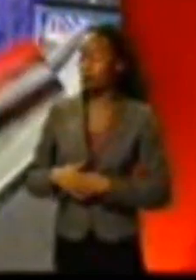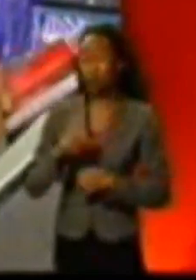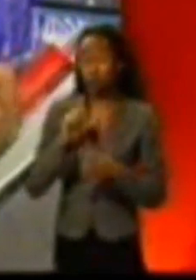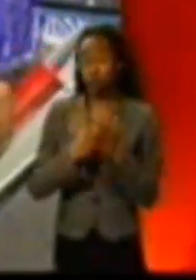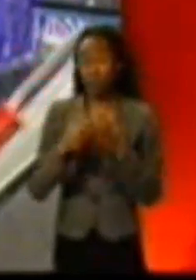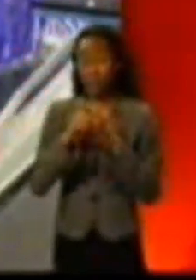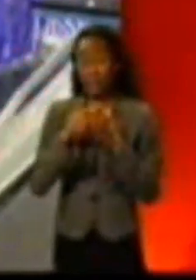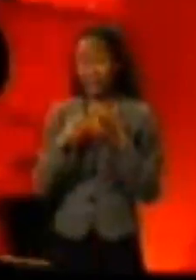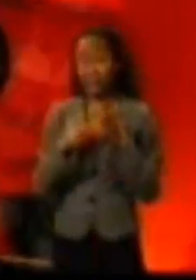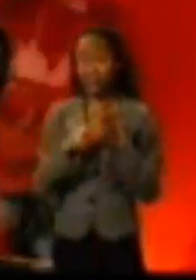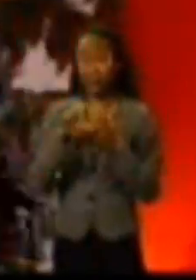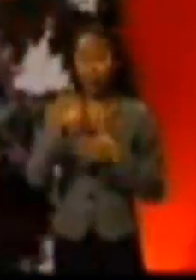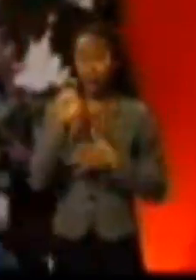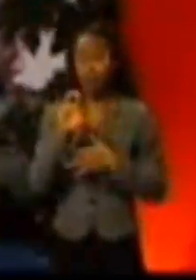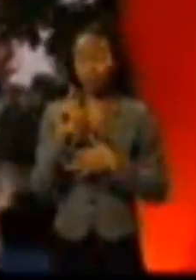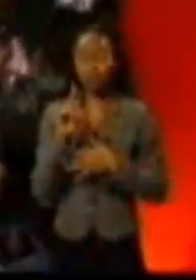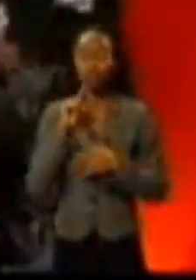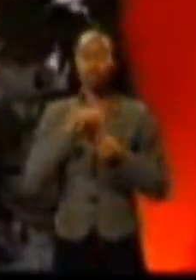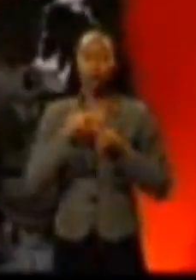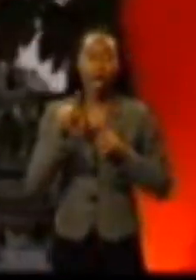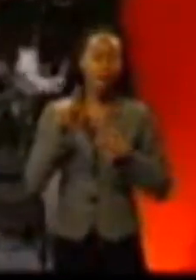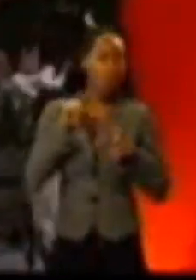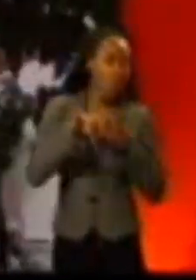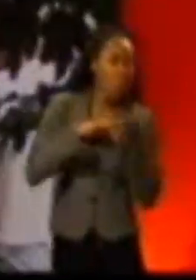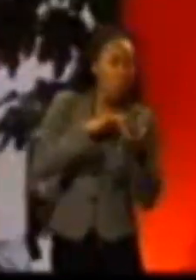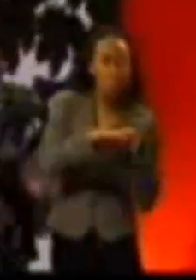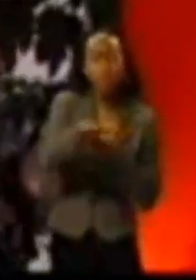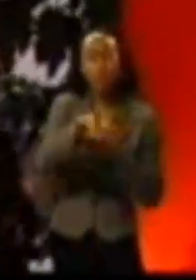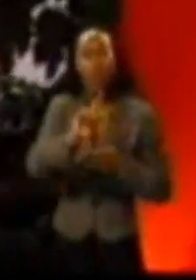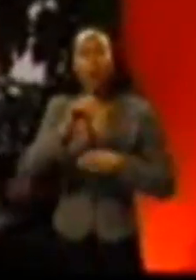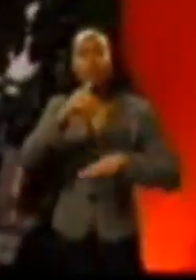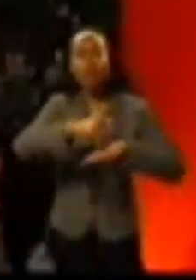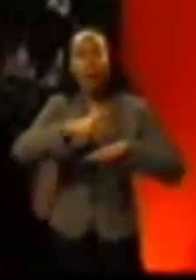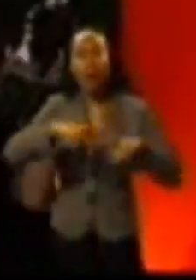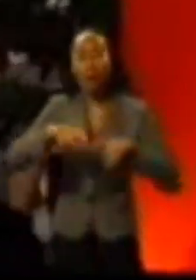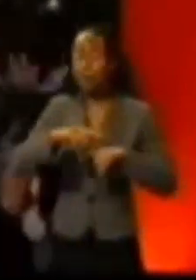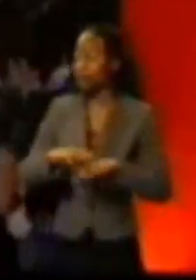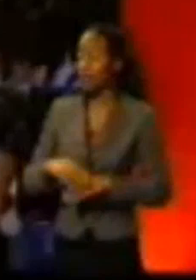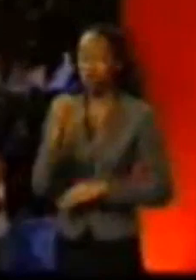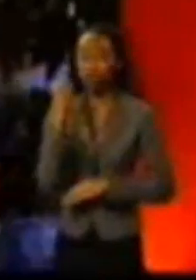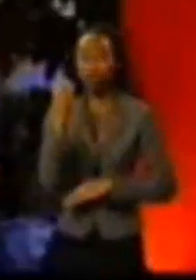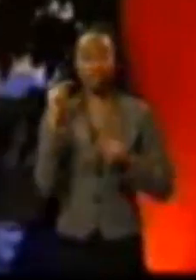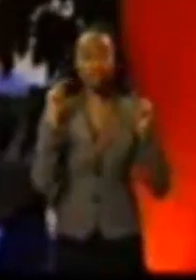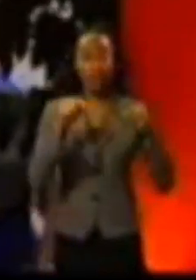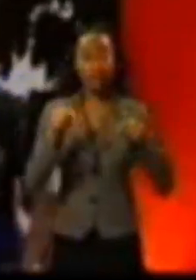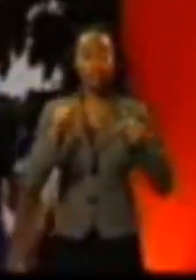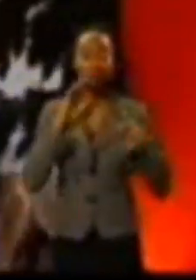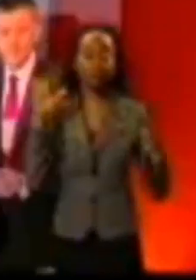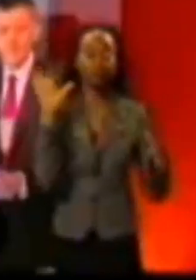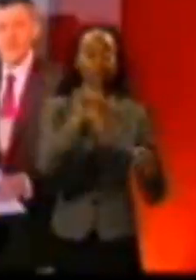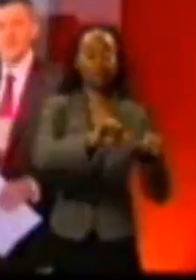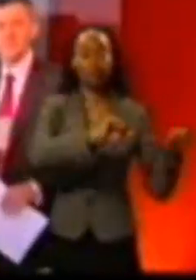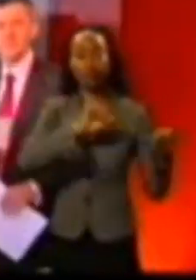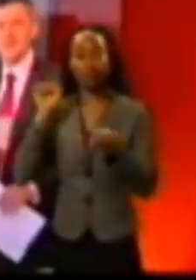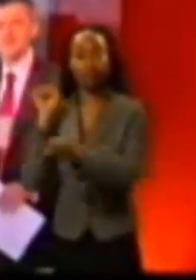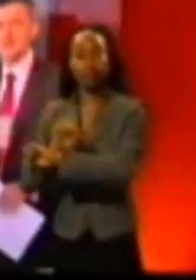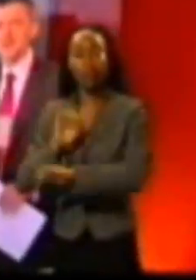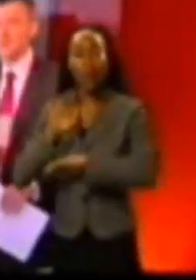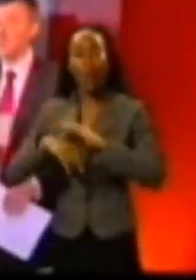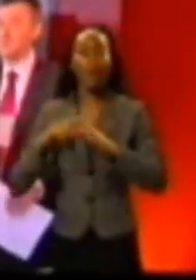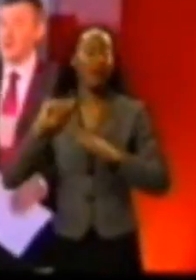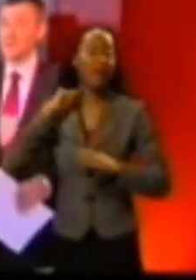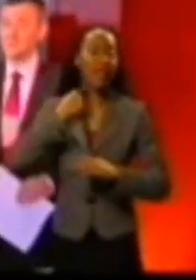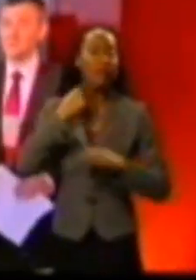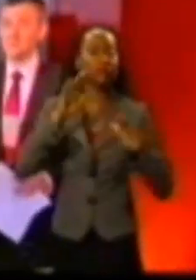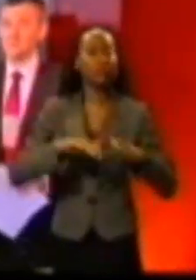at catching the loan sharks. Guilty Greek terrorists are jailed for the murder of a British diplomat. Yes, with that